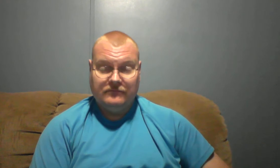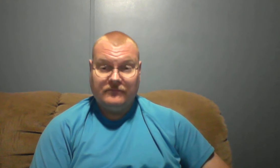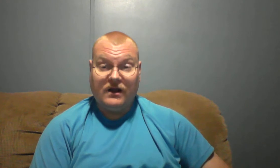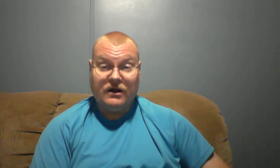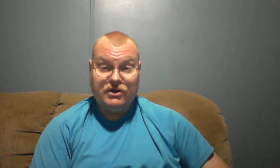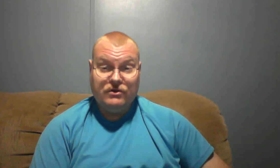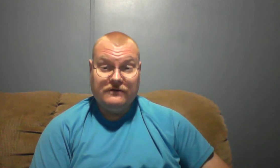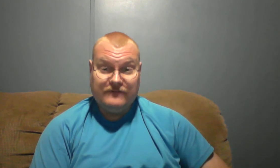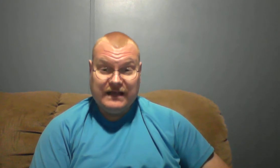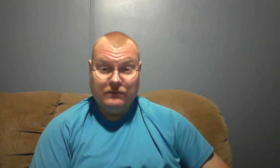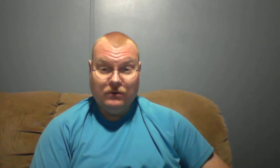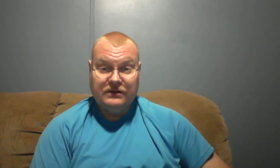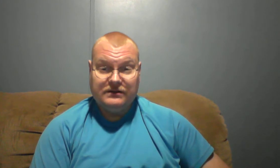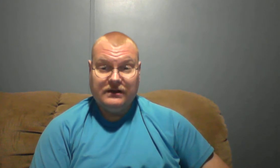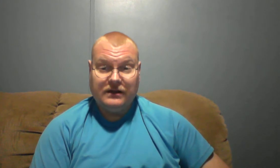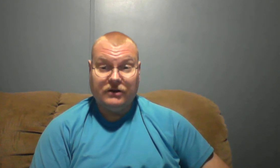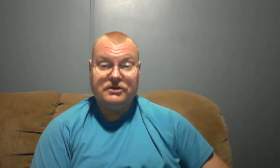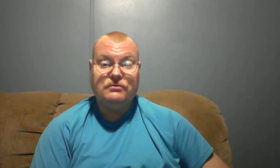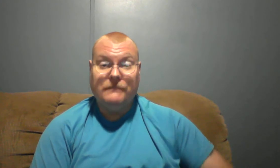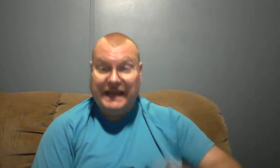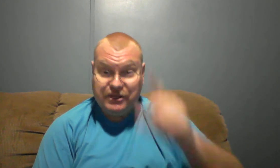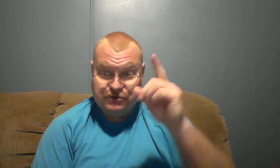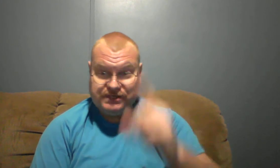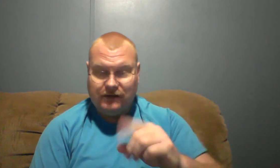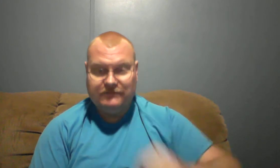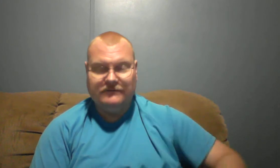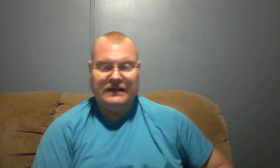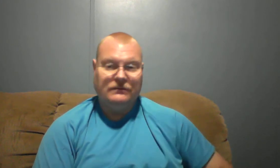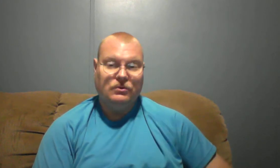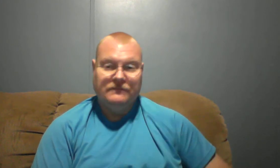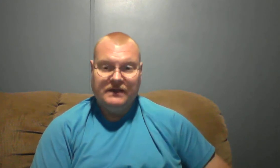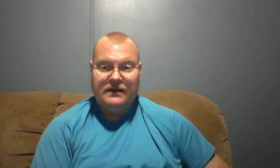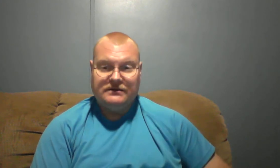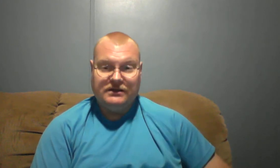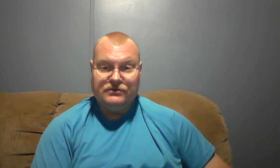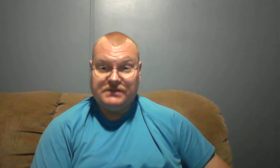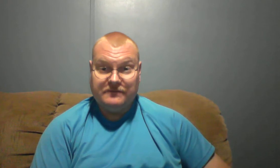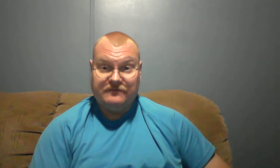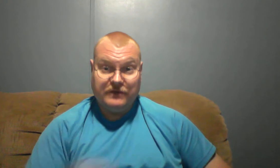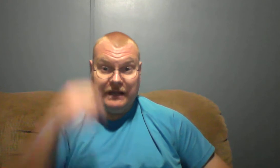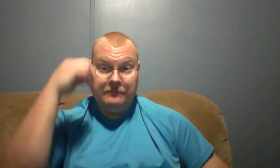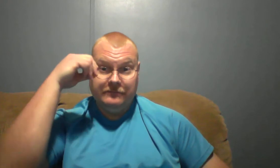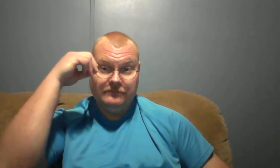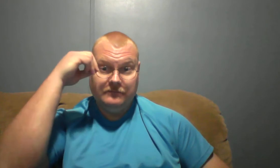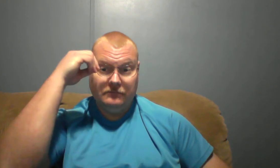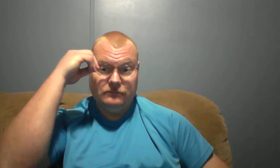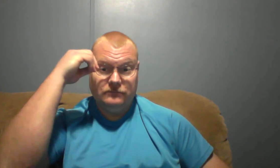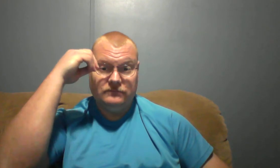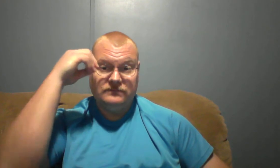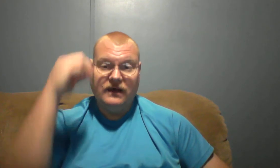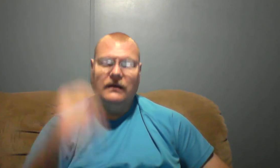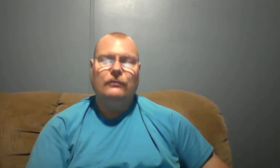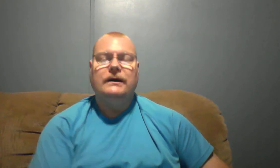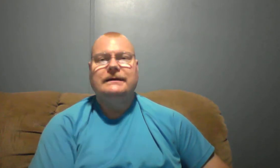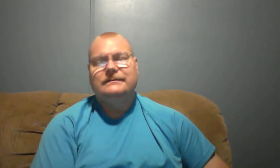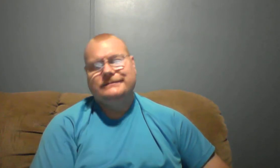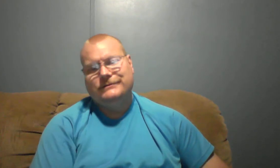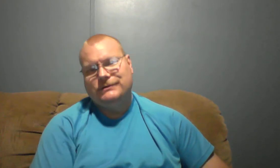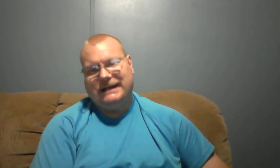Are you available or do you make yourself available to do something for him? Well, Lord, I